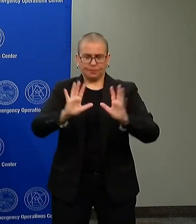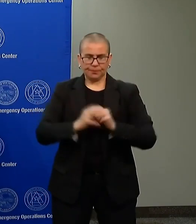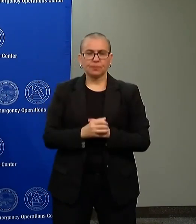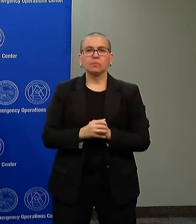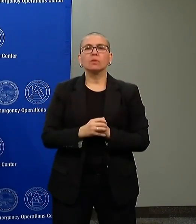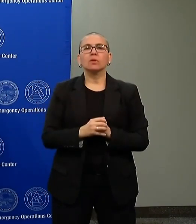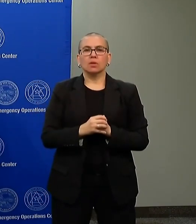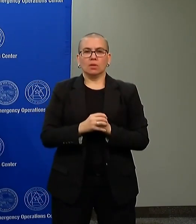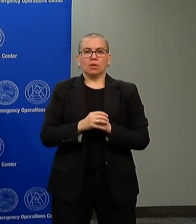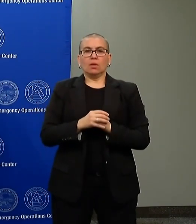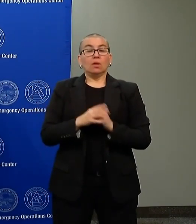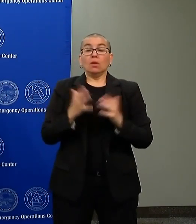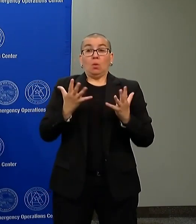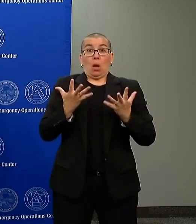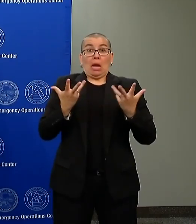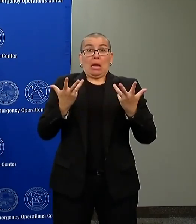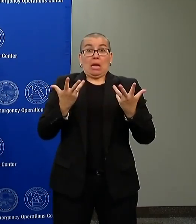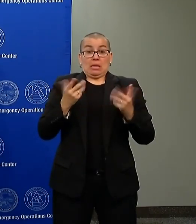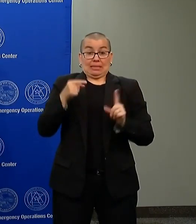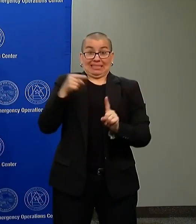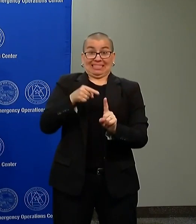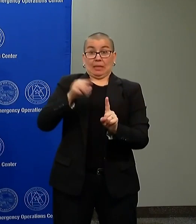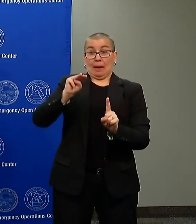for this was Minnesotans and Minnesotans.